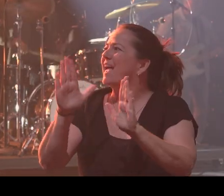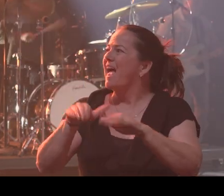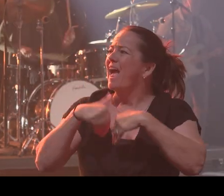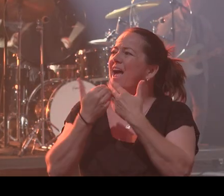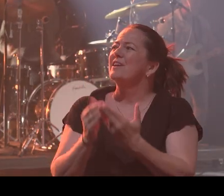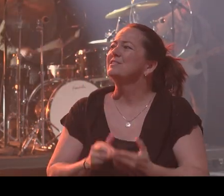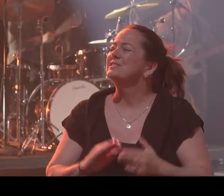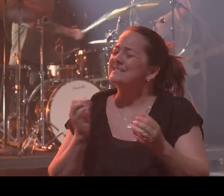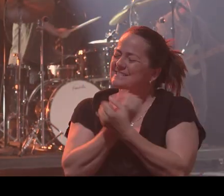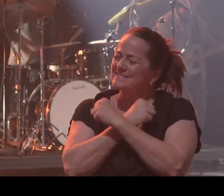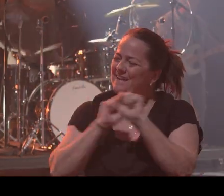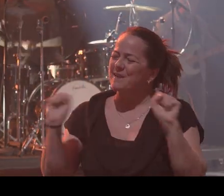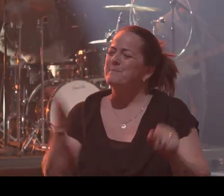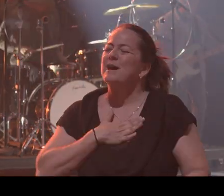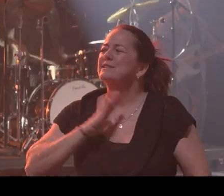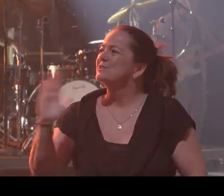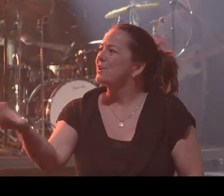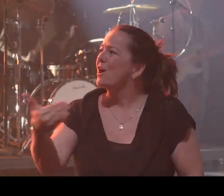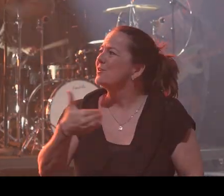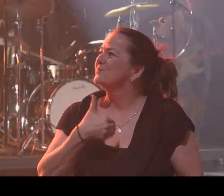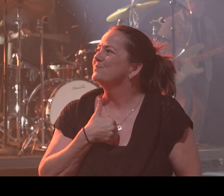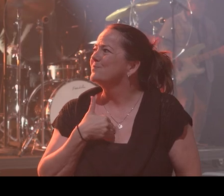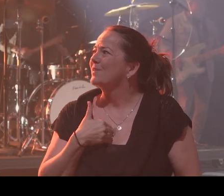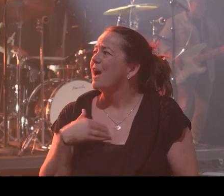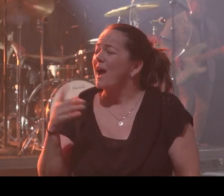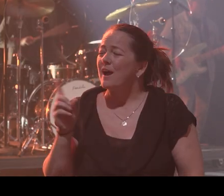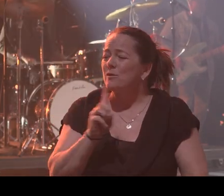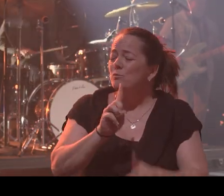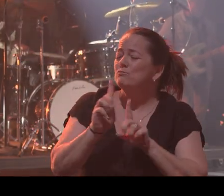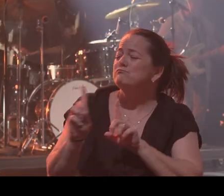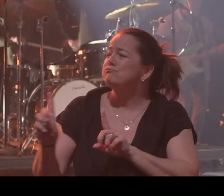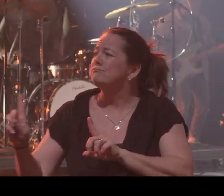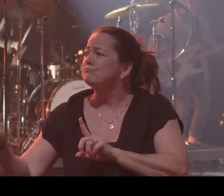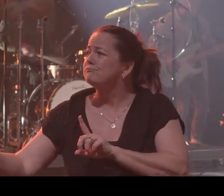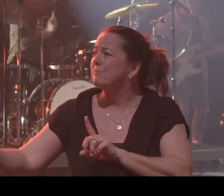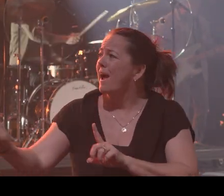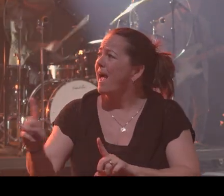This wayward son has found His way back home.